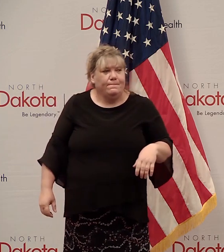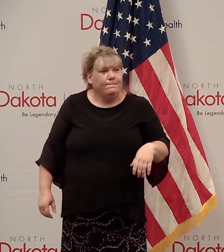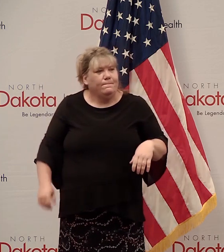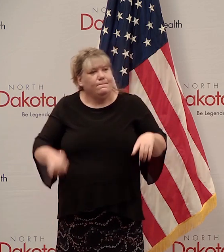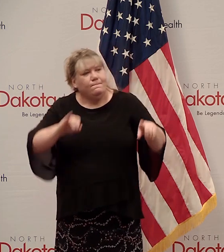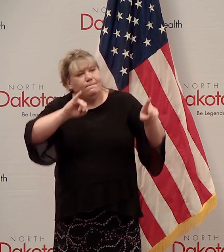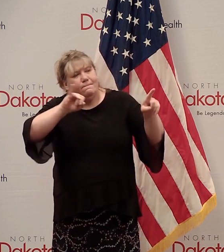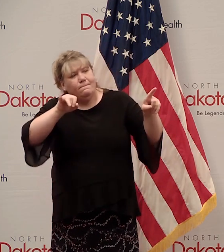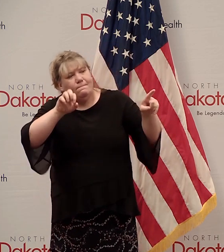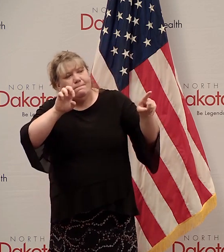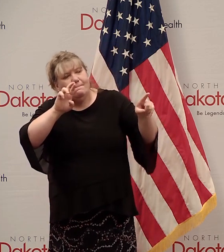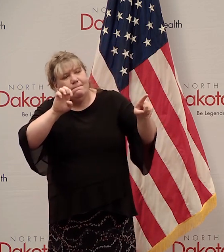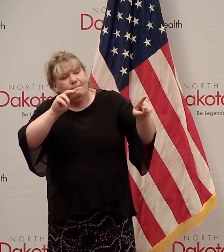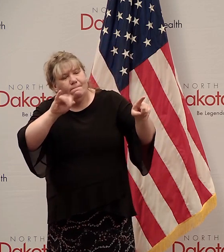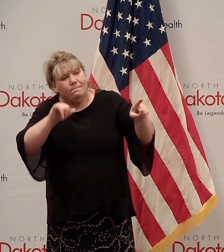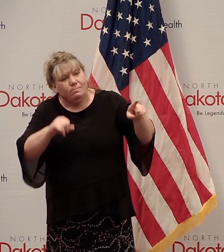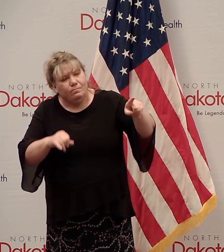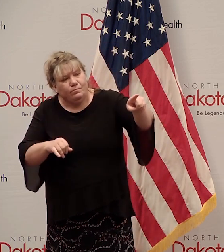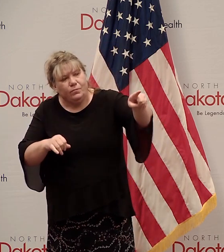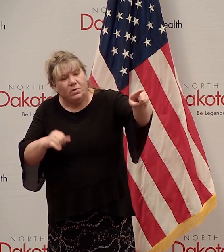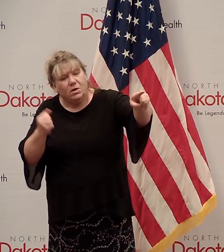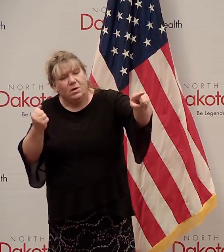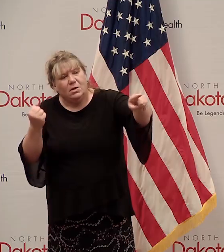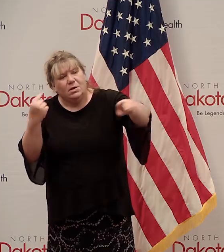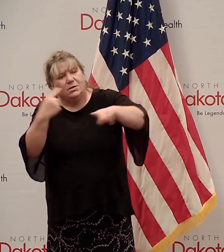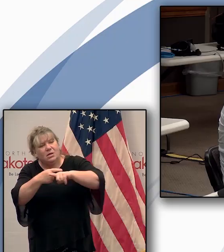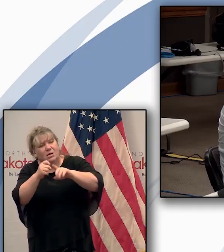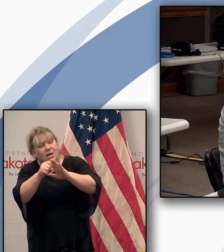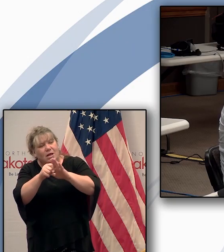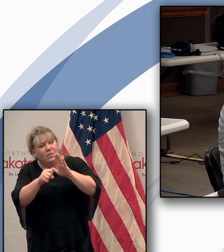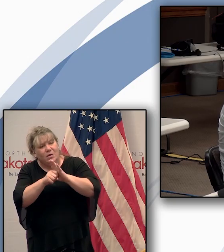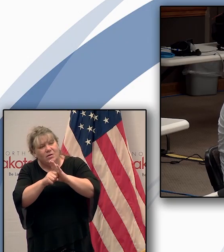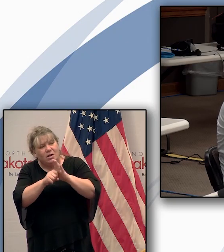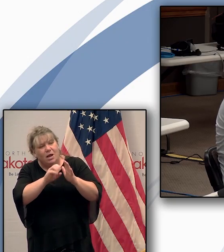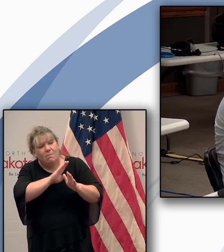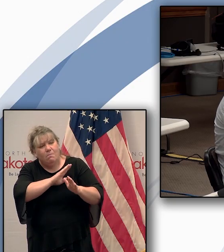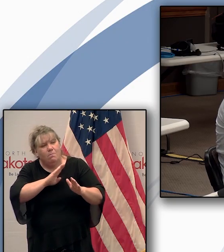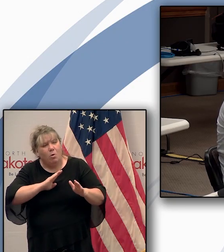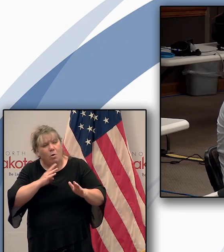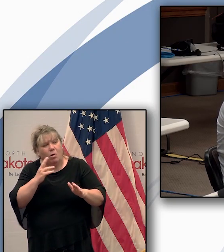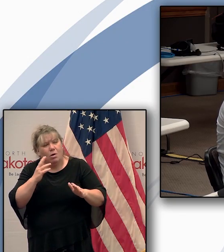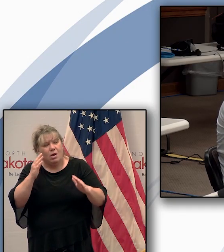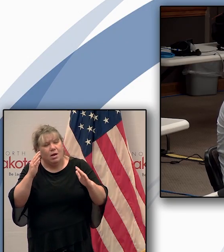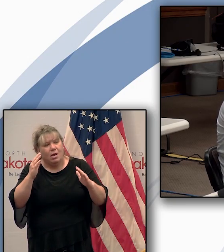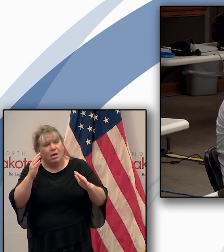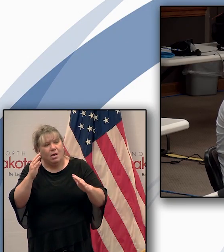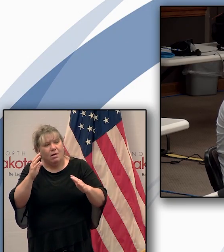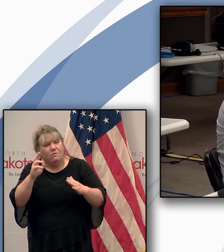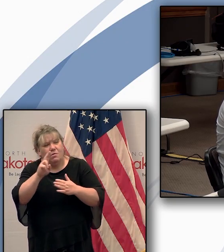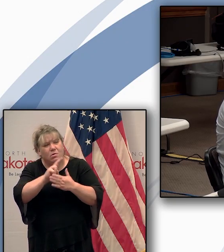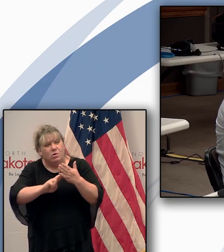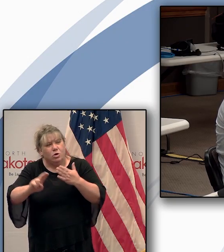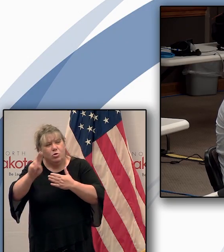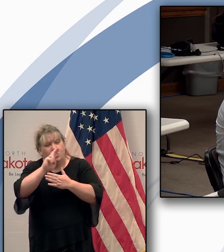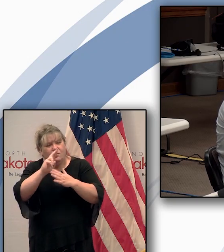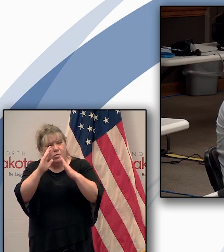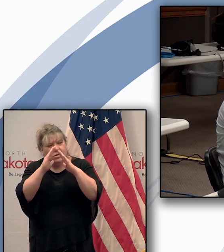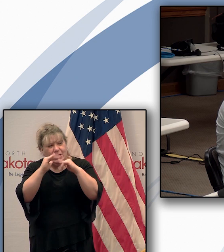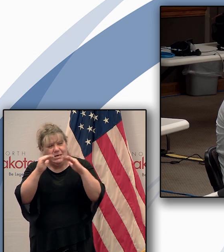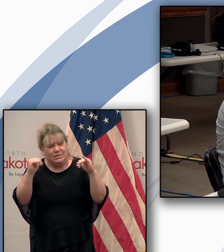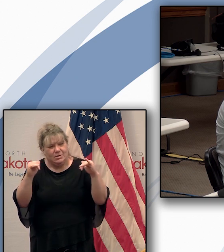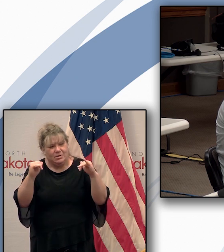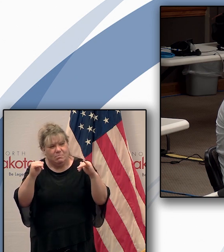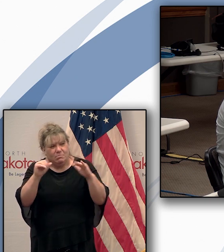Jeremy. So today, the State Board and higher State Board of Higher Ed and the university system started moving